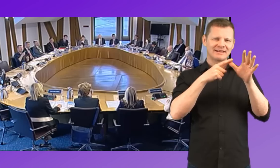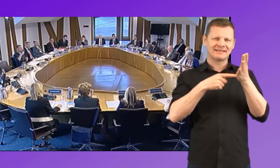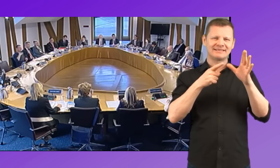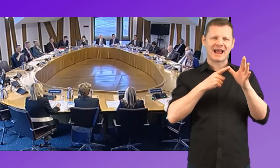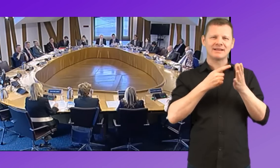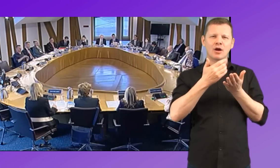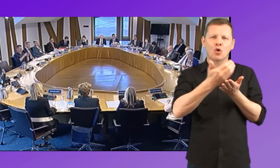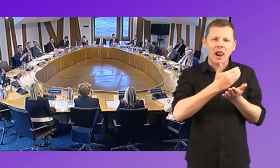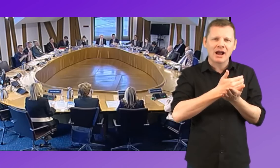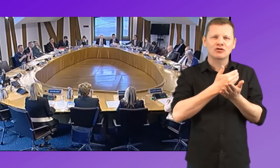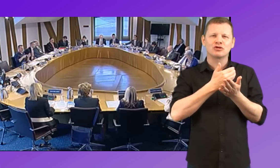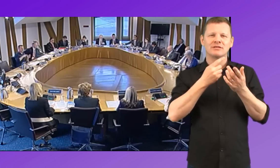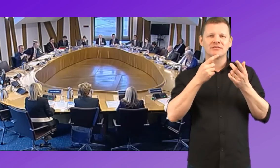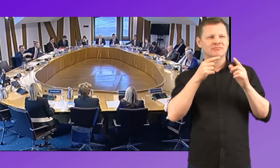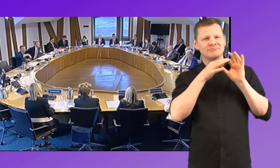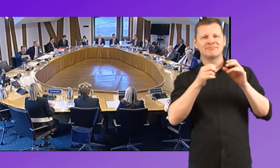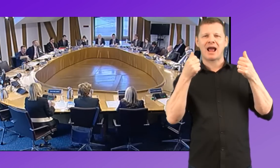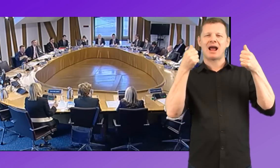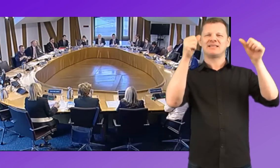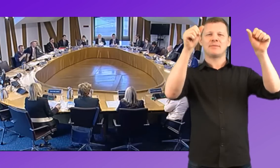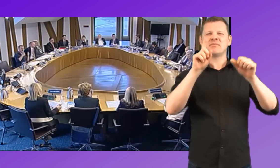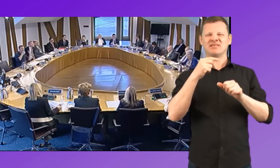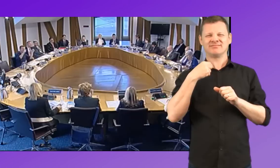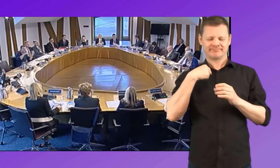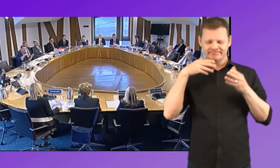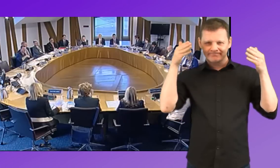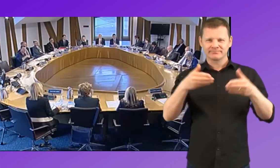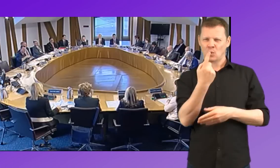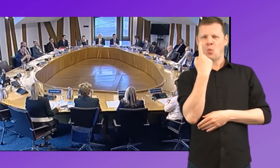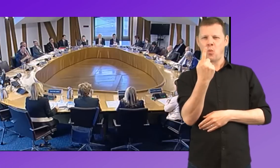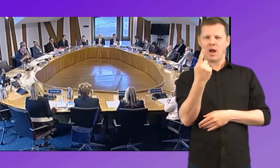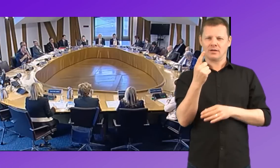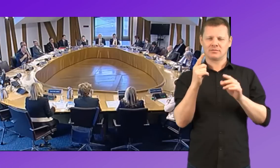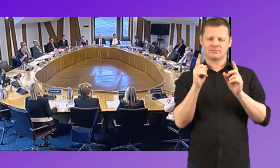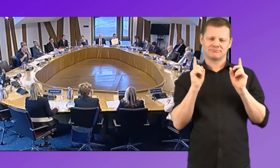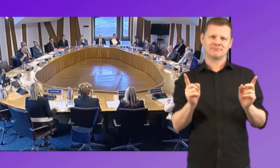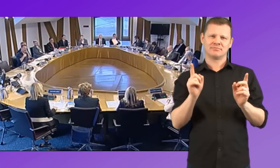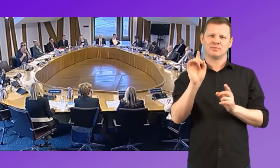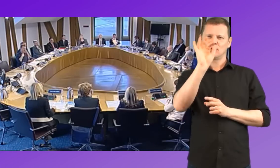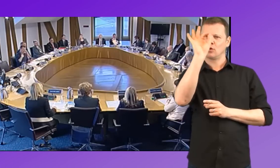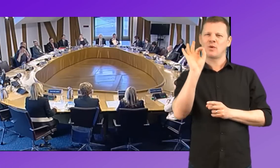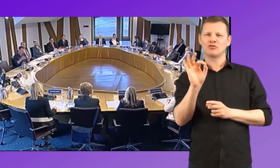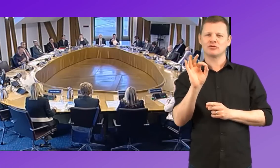and attainment. So I'll just go to one question. And that is